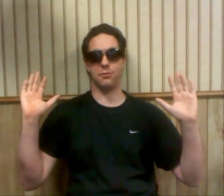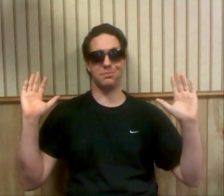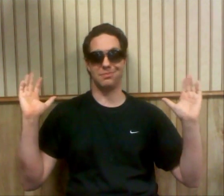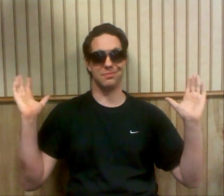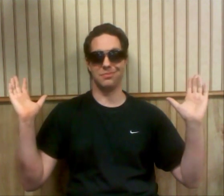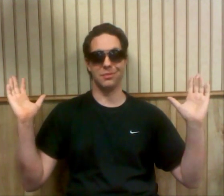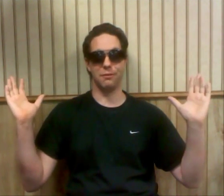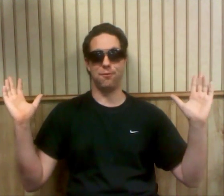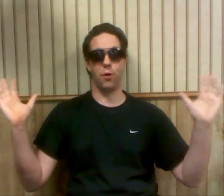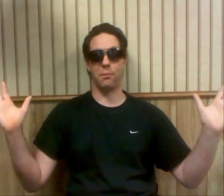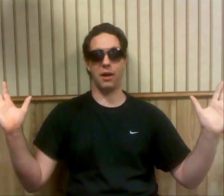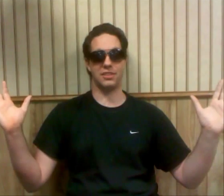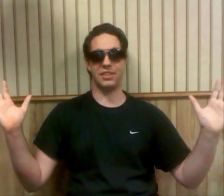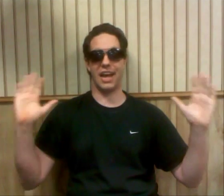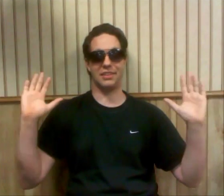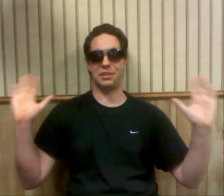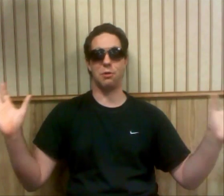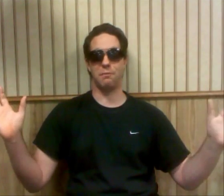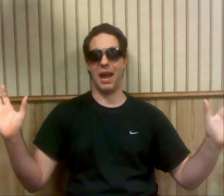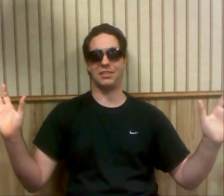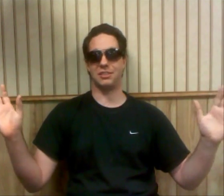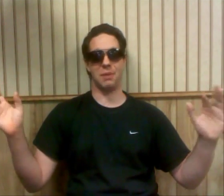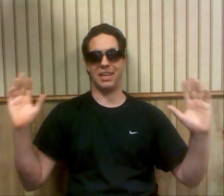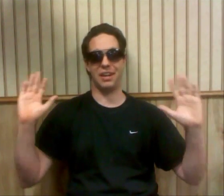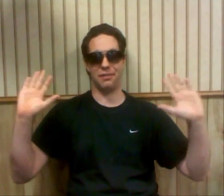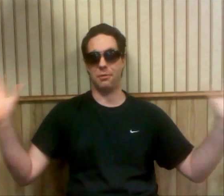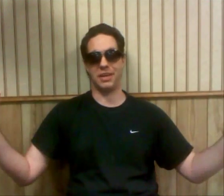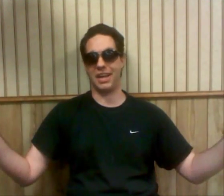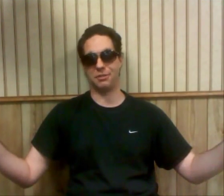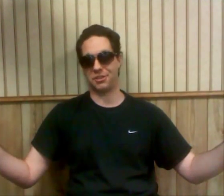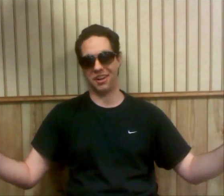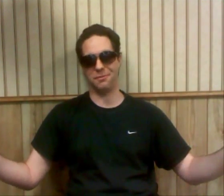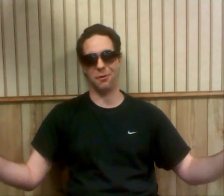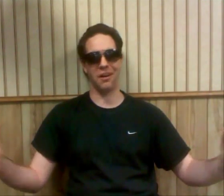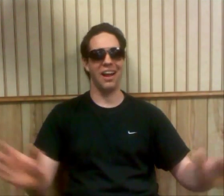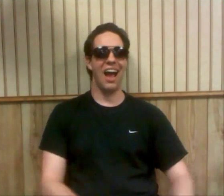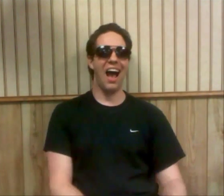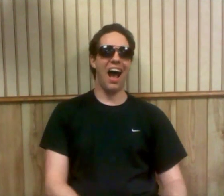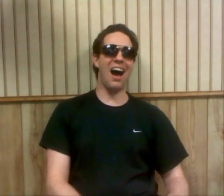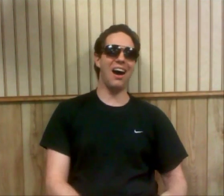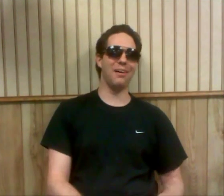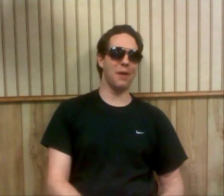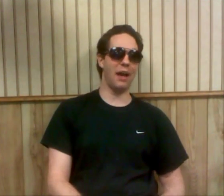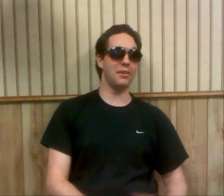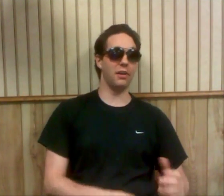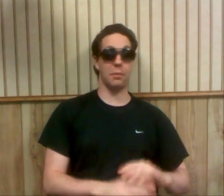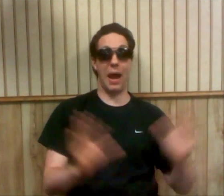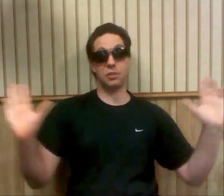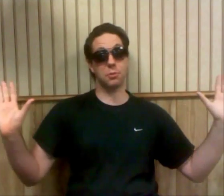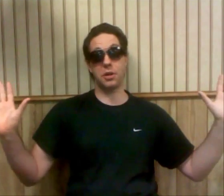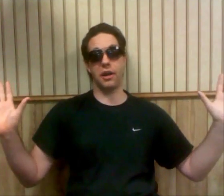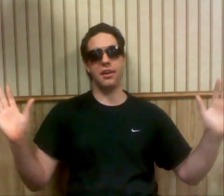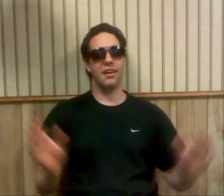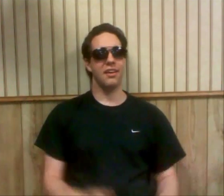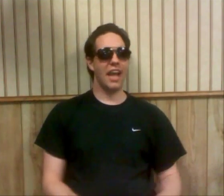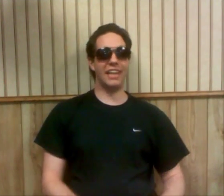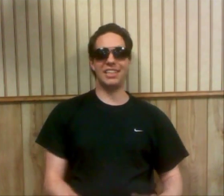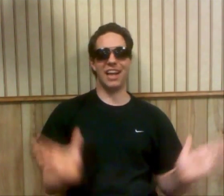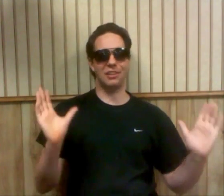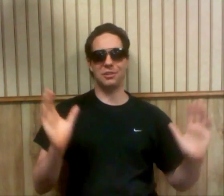four months and you got like 12 matches and by the end of it nobody gave a shit anymore. The matches were good. AJ Styles and